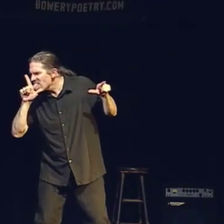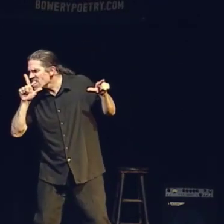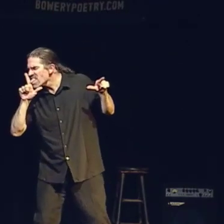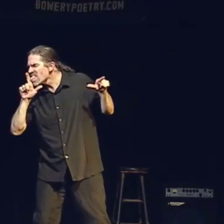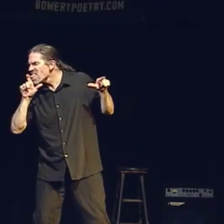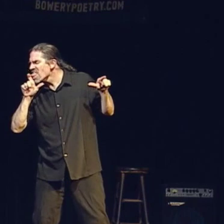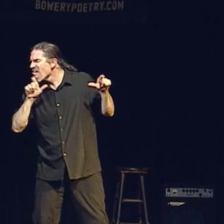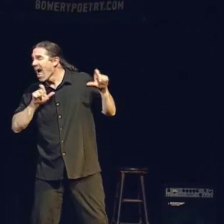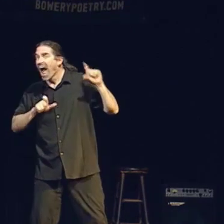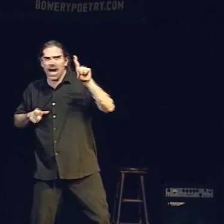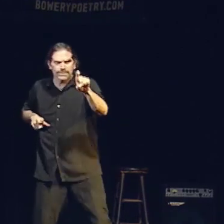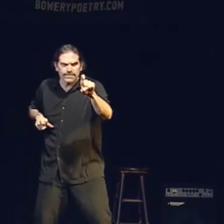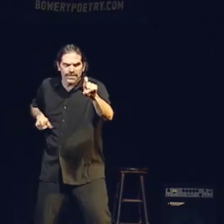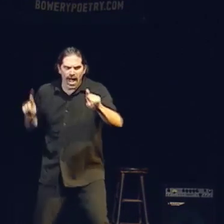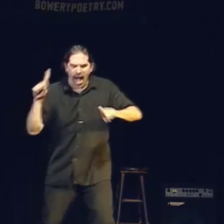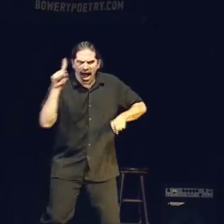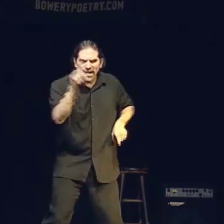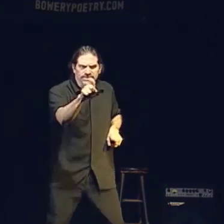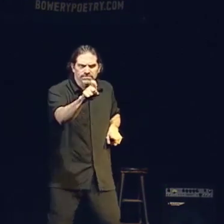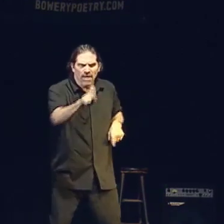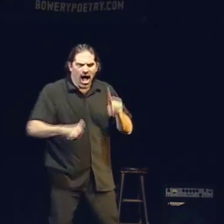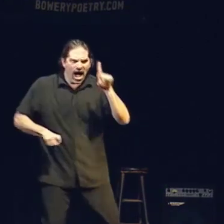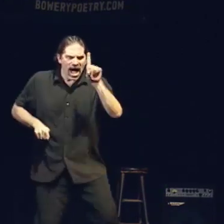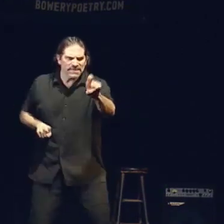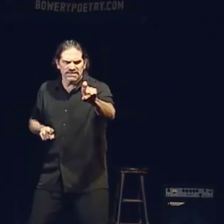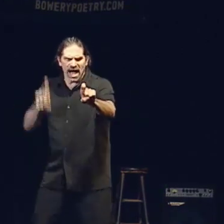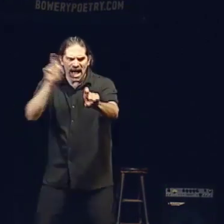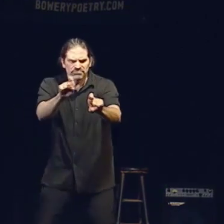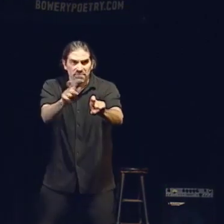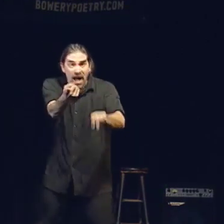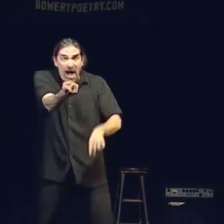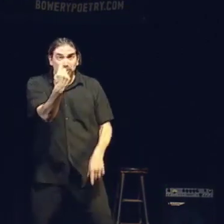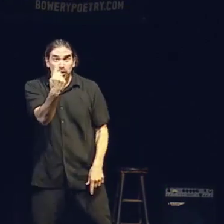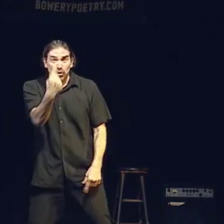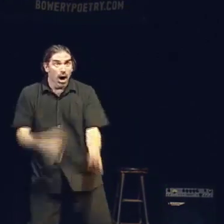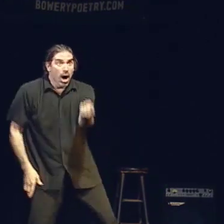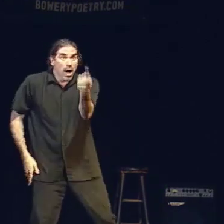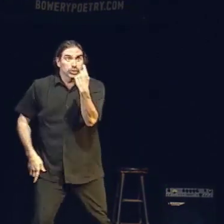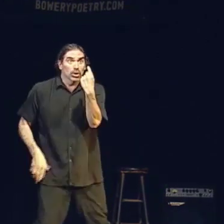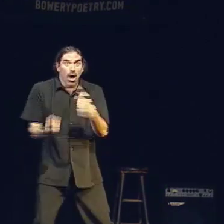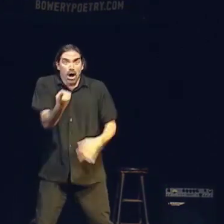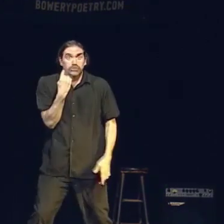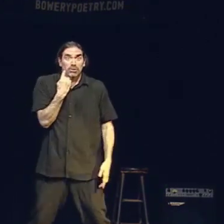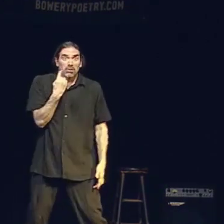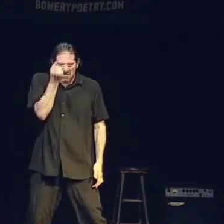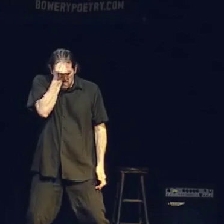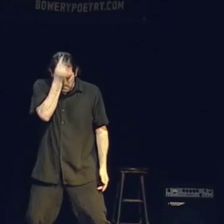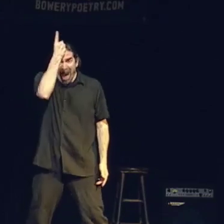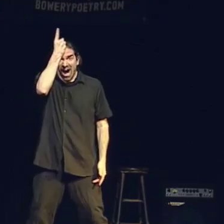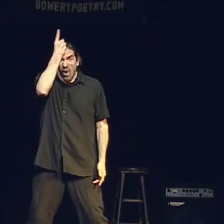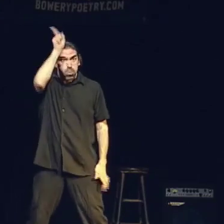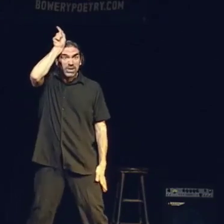licks it. Questions. Answers. Sex.